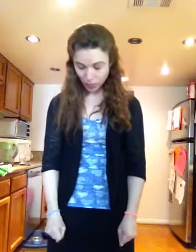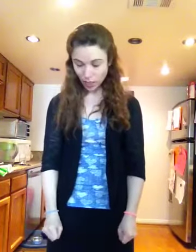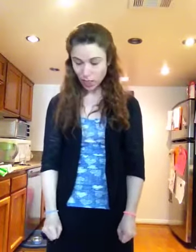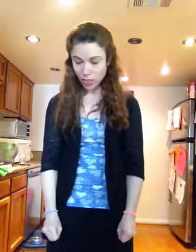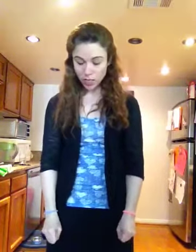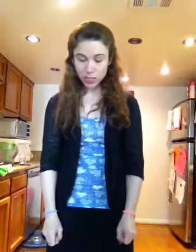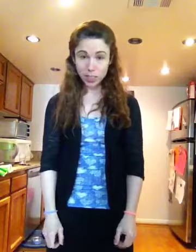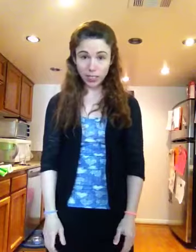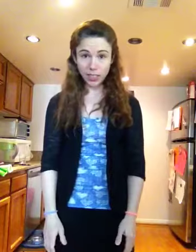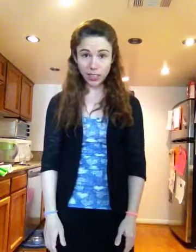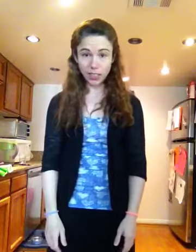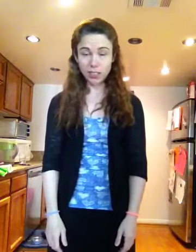Nothing.